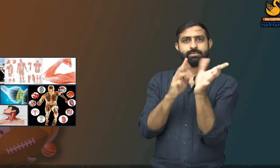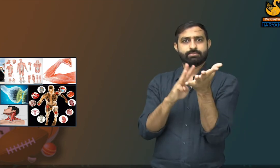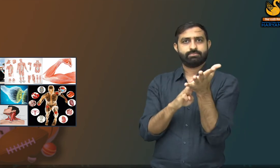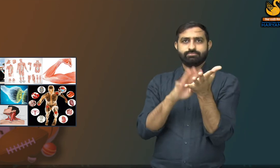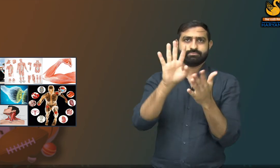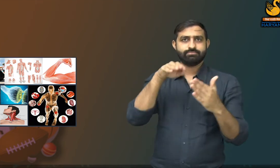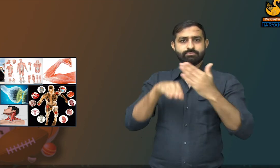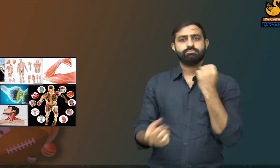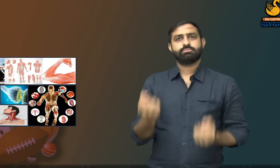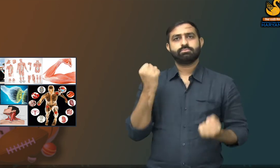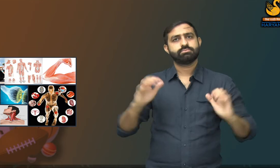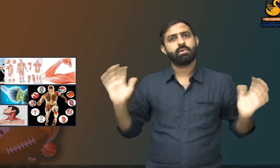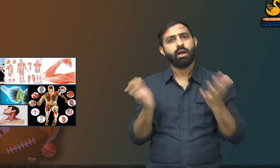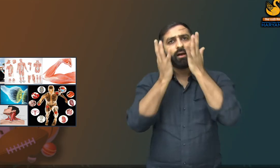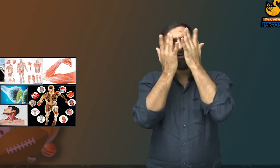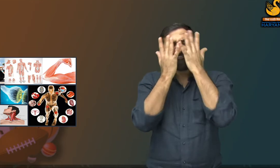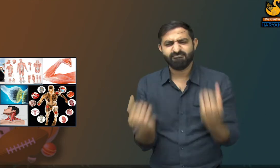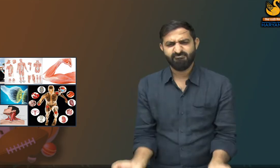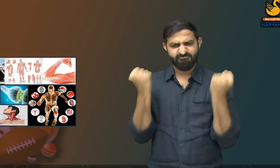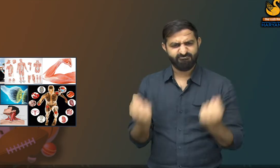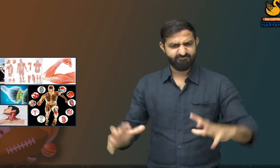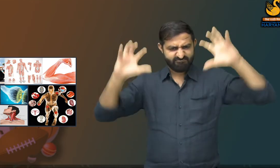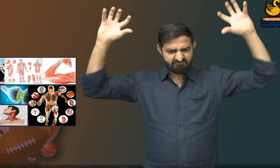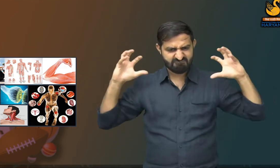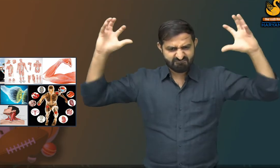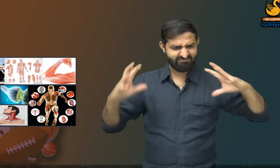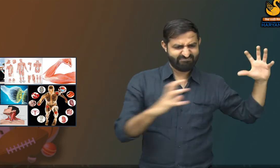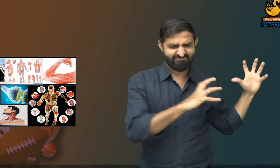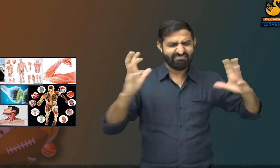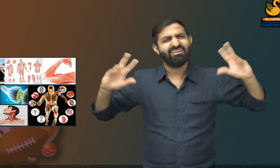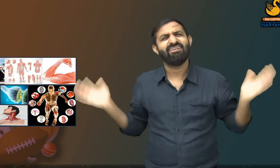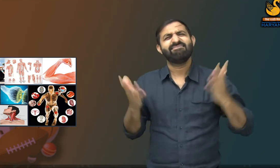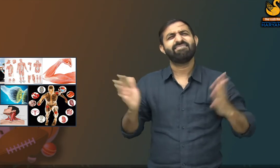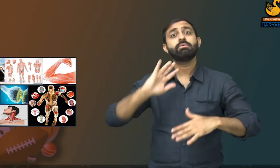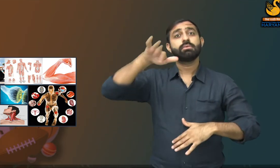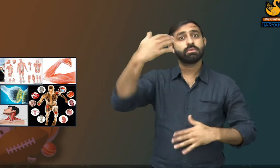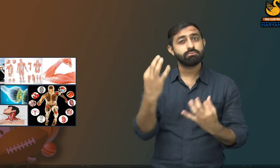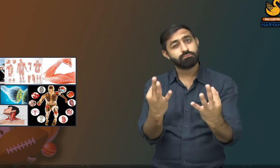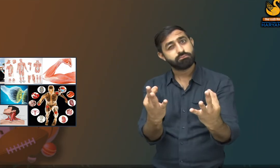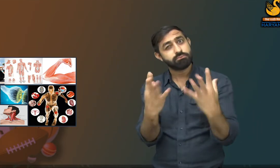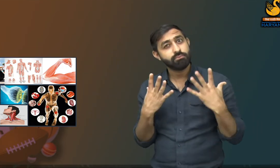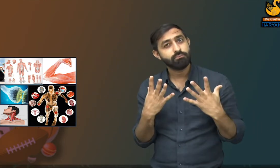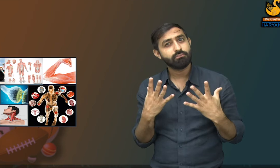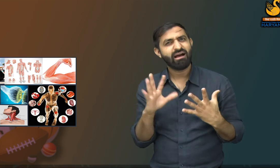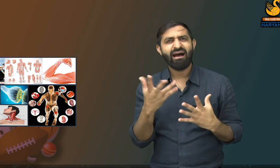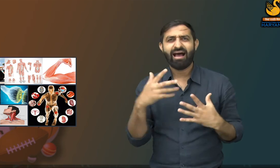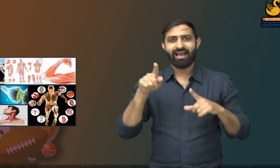If we do the gym exercises and lift the equipments in a wrong way, will it help us to tone our body?